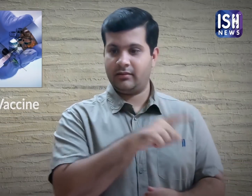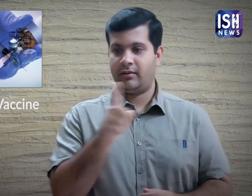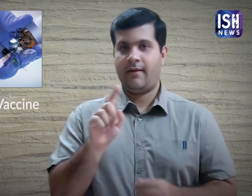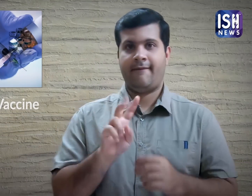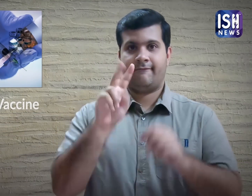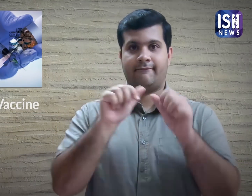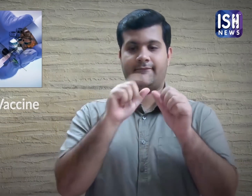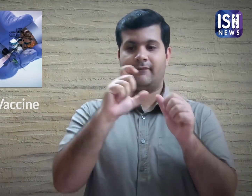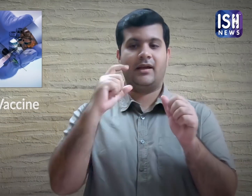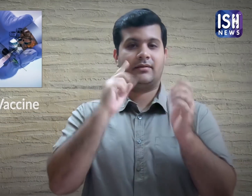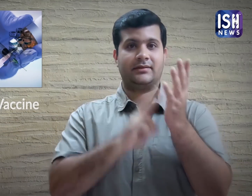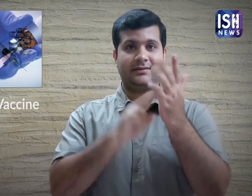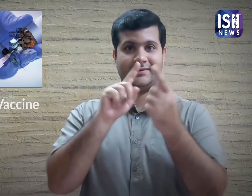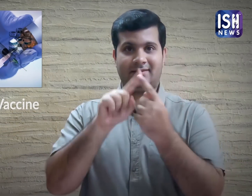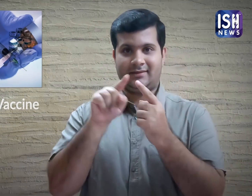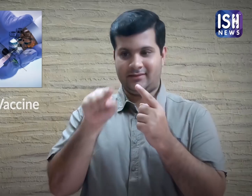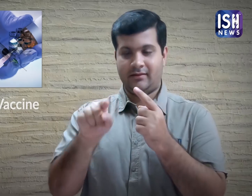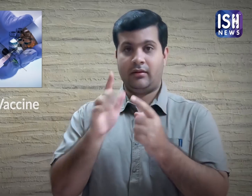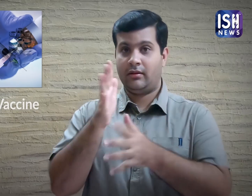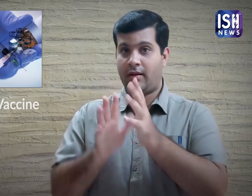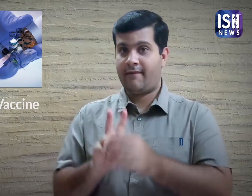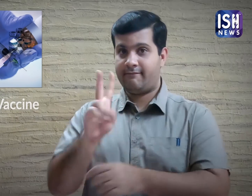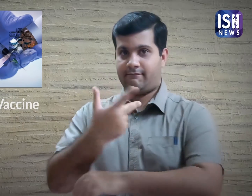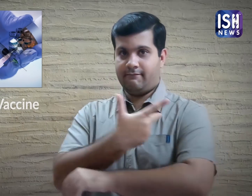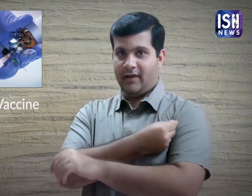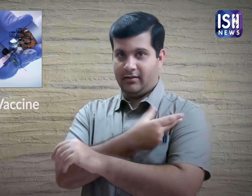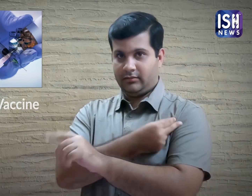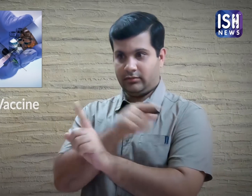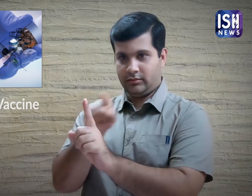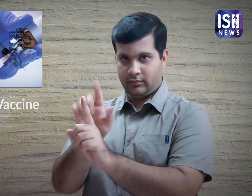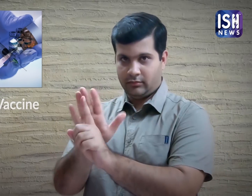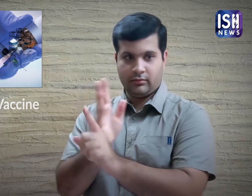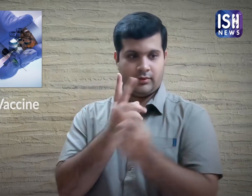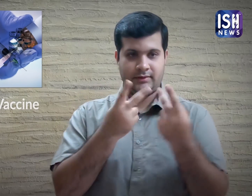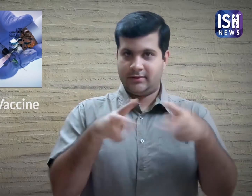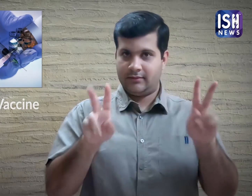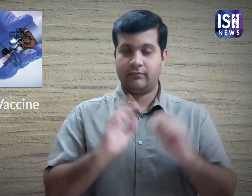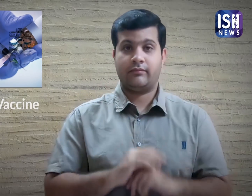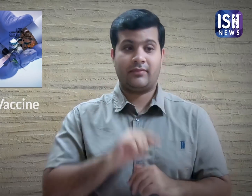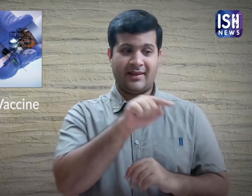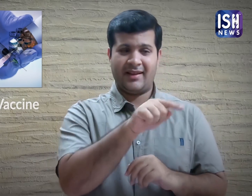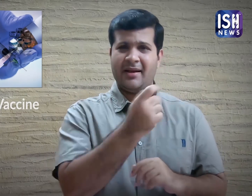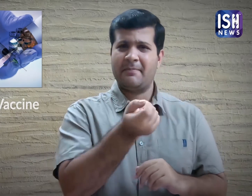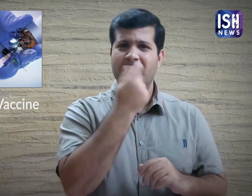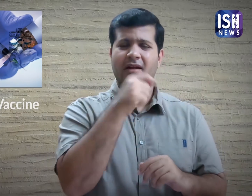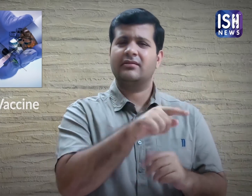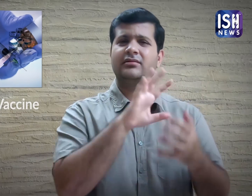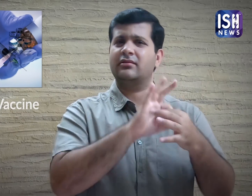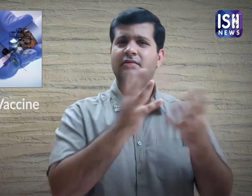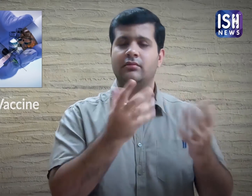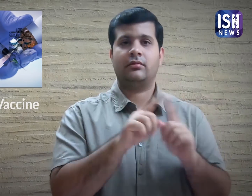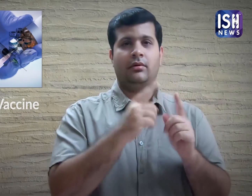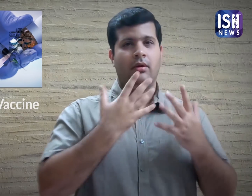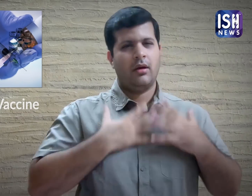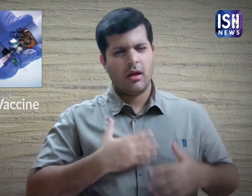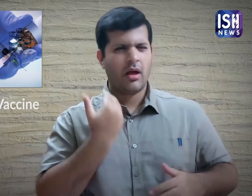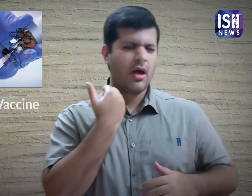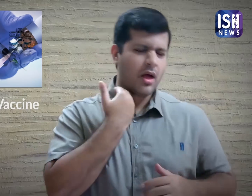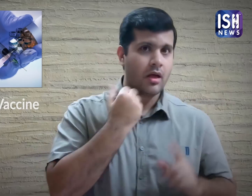Medicines and Vaccines are different. Medicines are used to